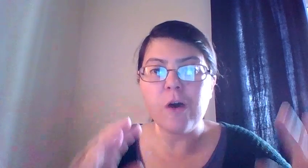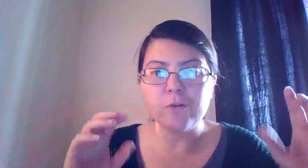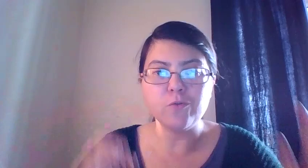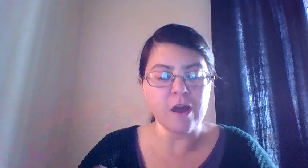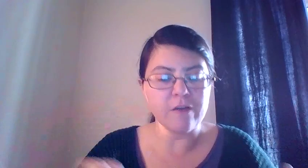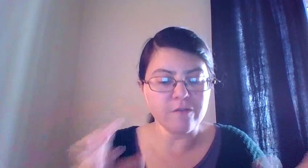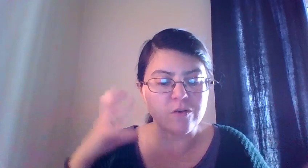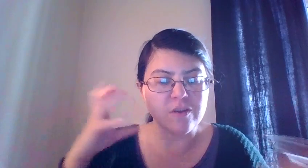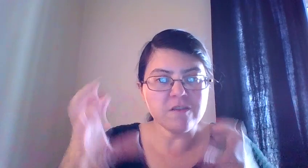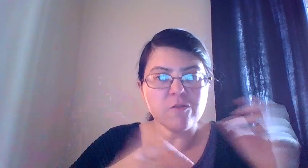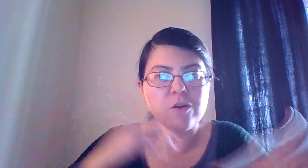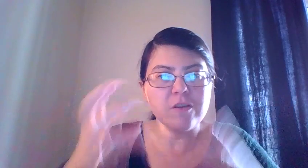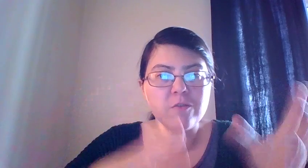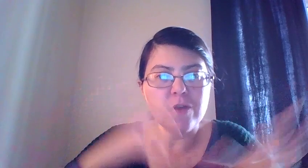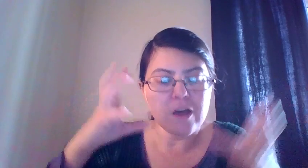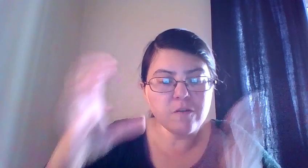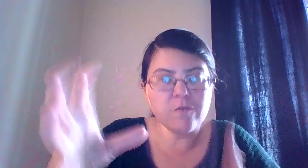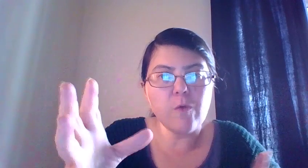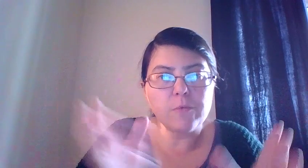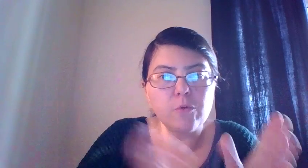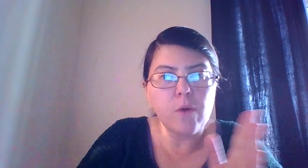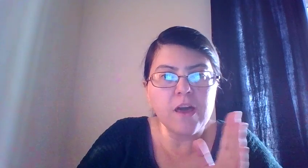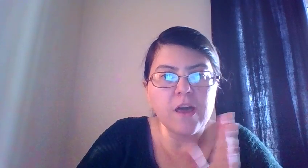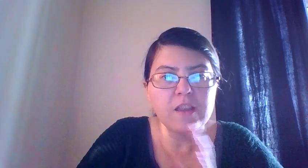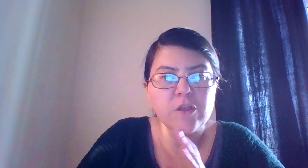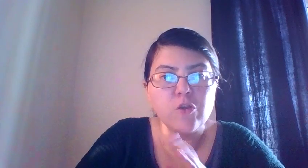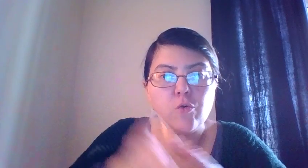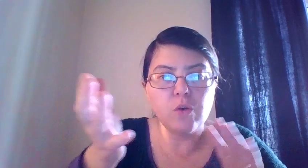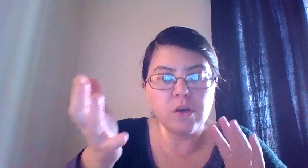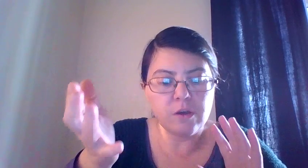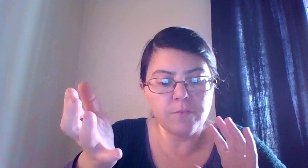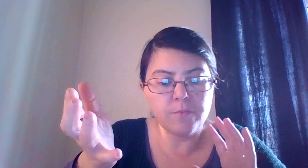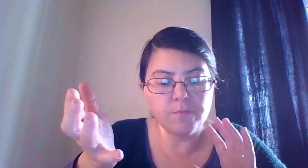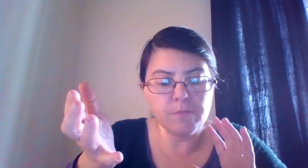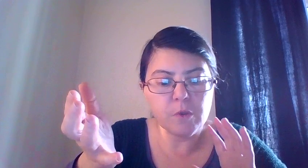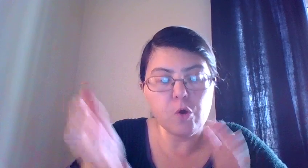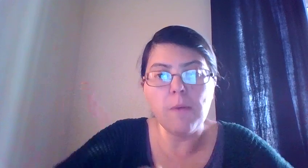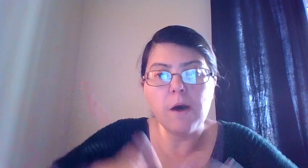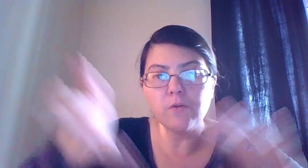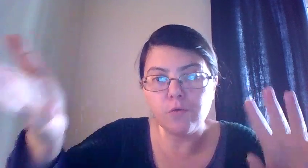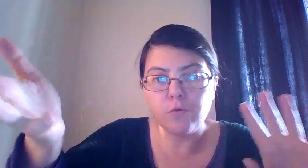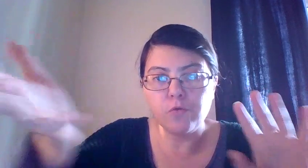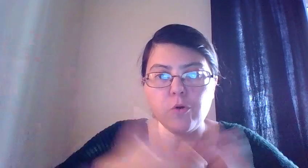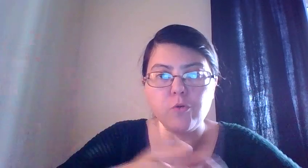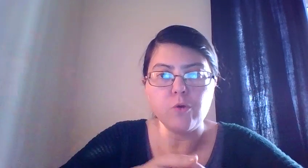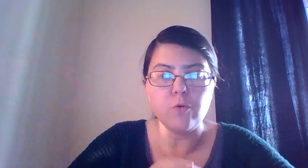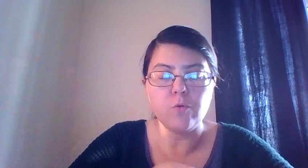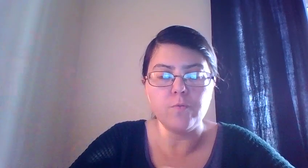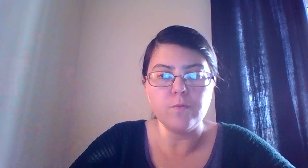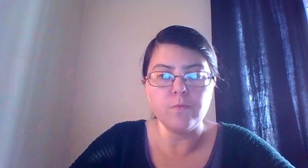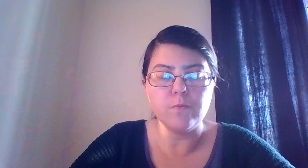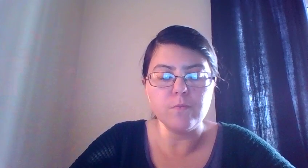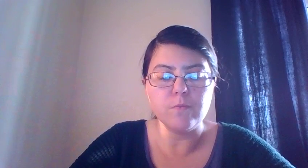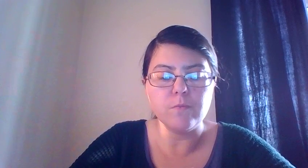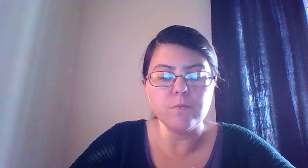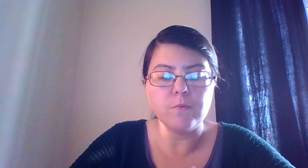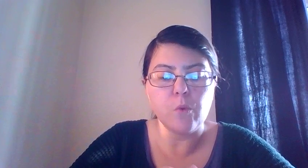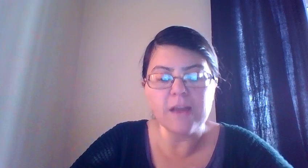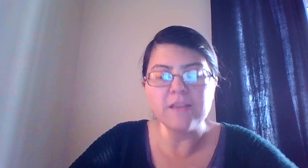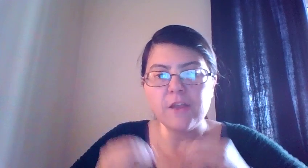how to drive, so this is going to disrupt the way that you go about to go to your, the way that